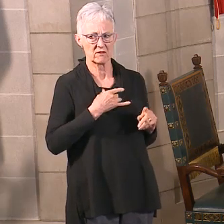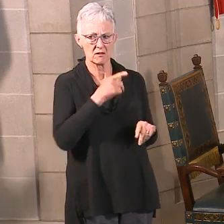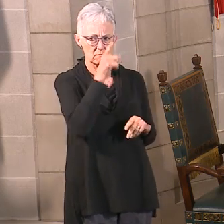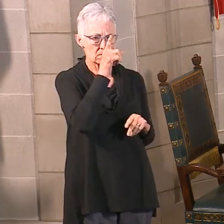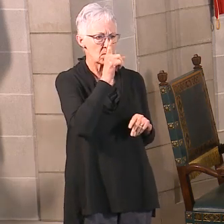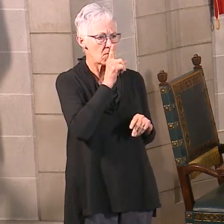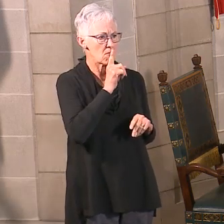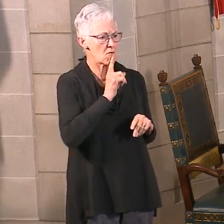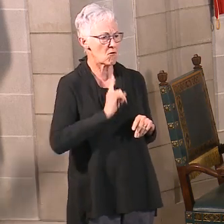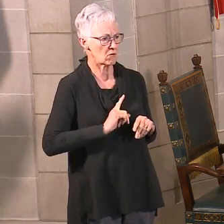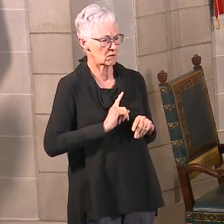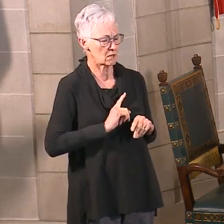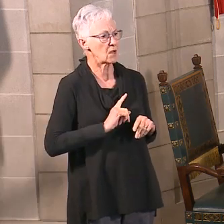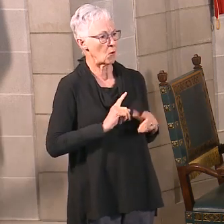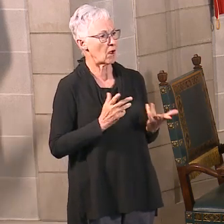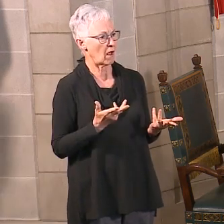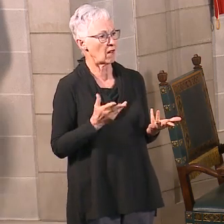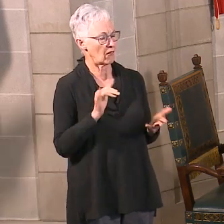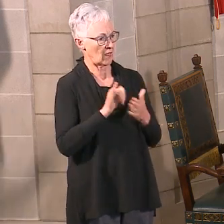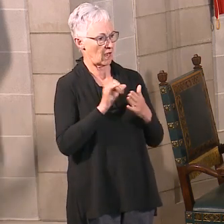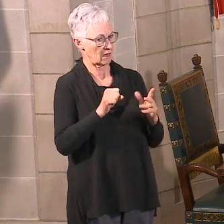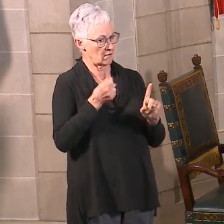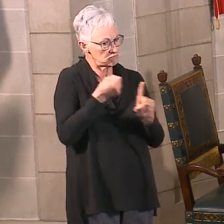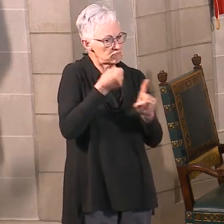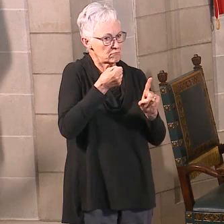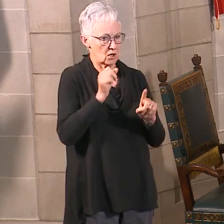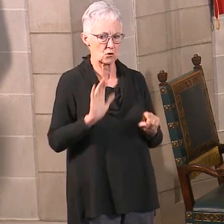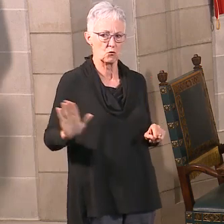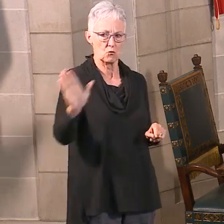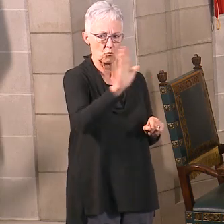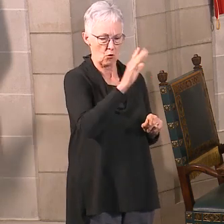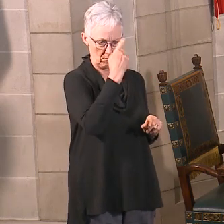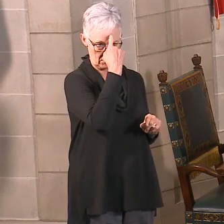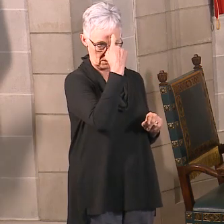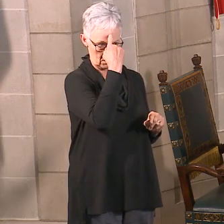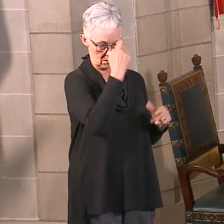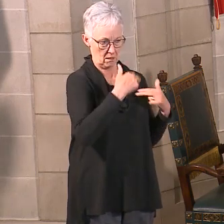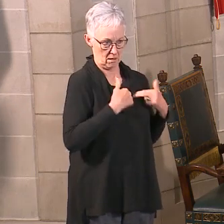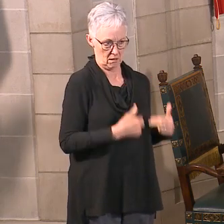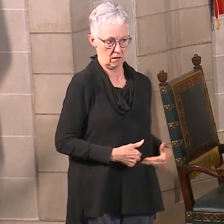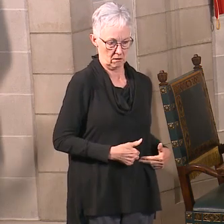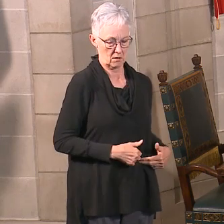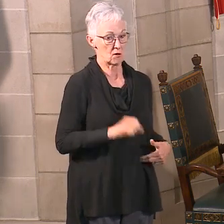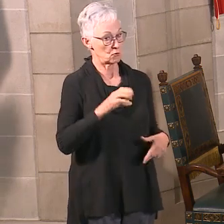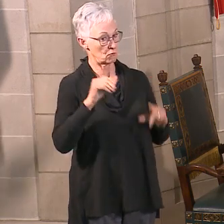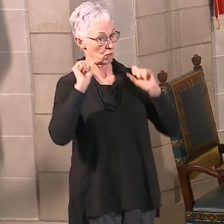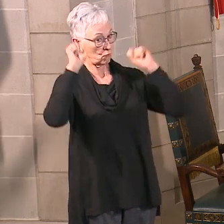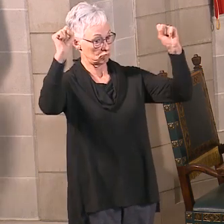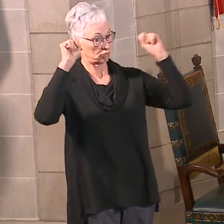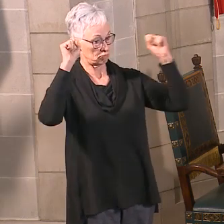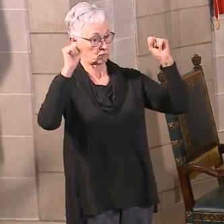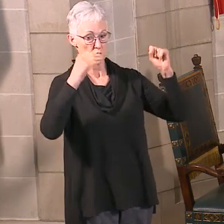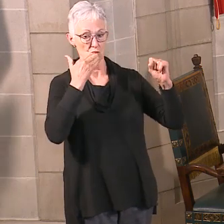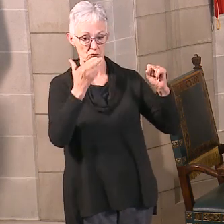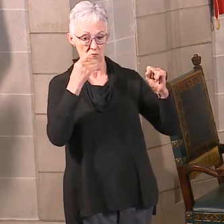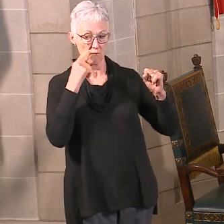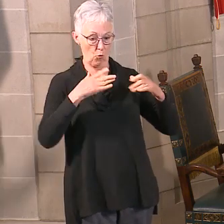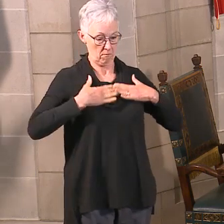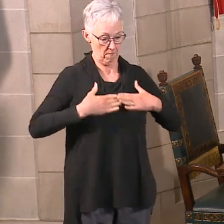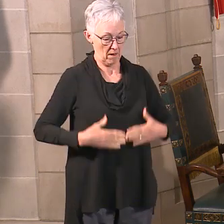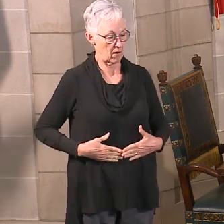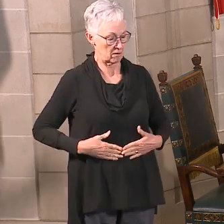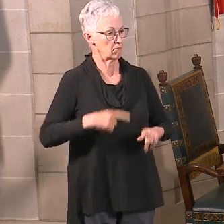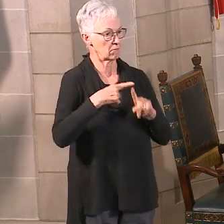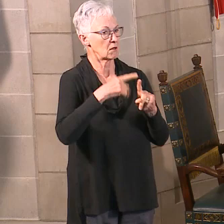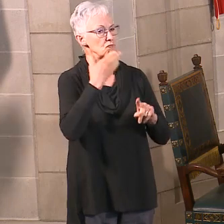six rules that we want people to exercise. Well, taking care of your mental health is also important. We want people to be able to do that as well,